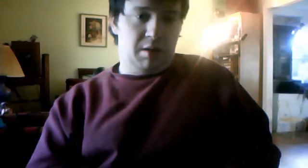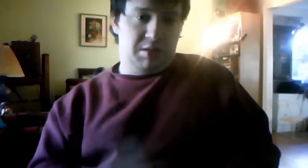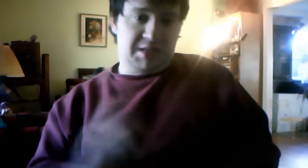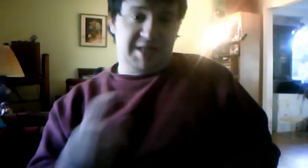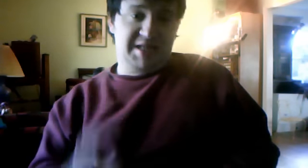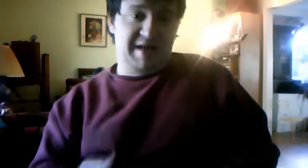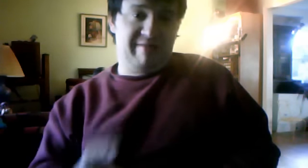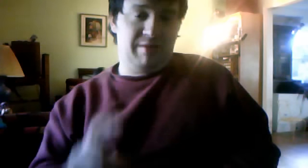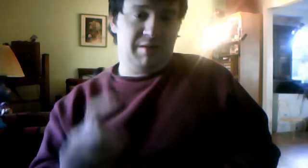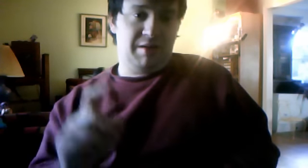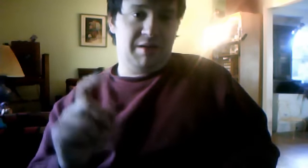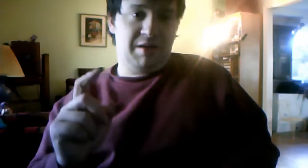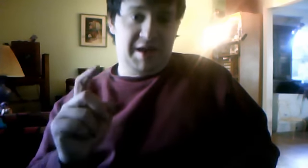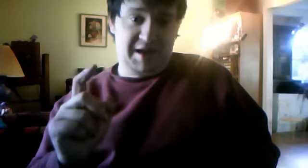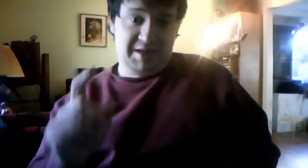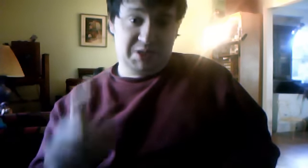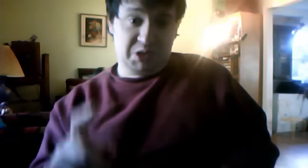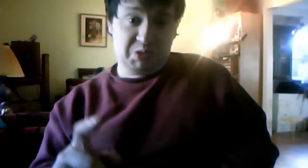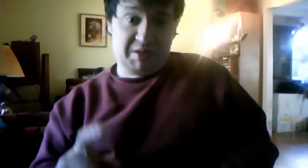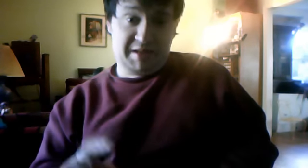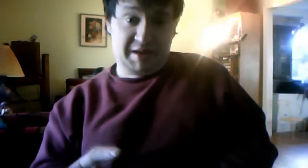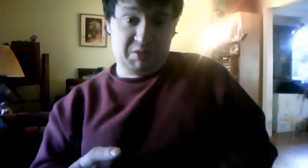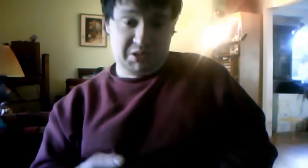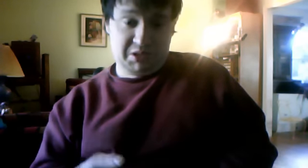stay safe, and don't do anything I wouldn't do,